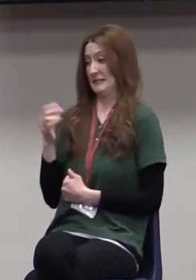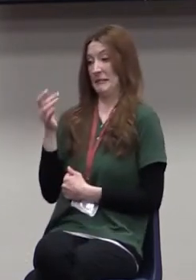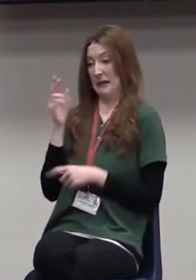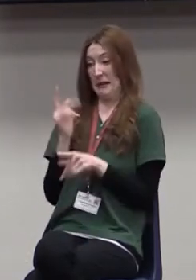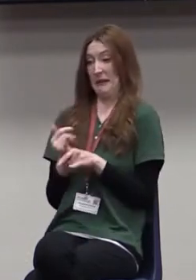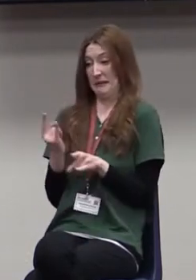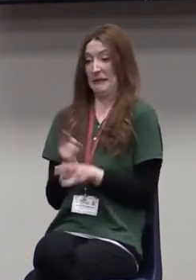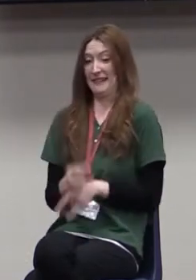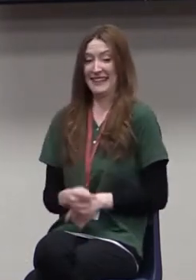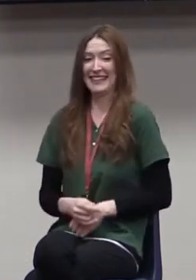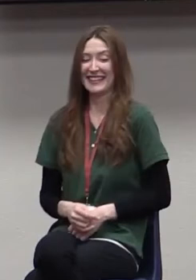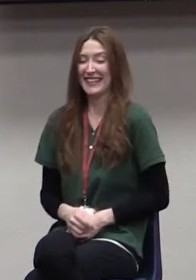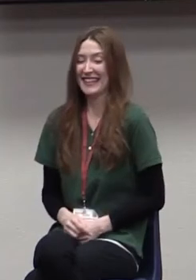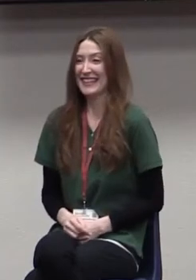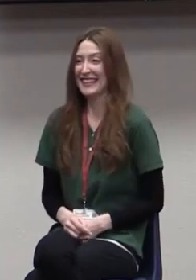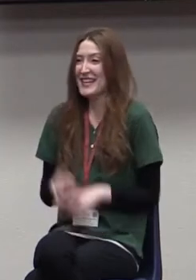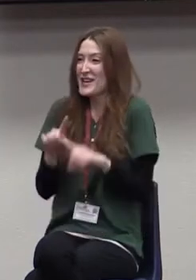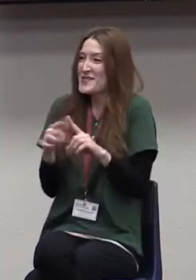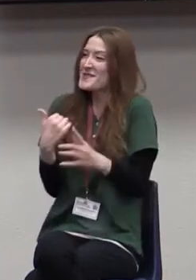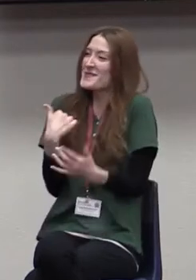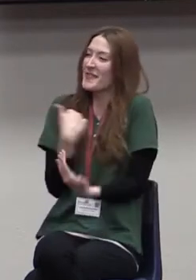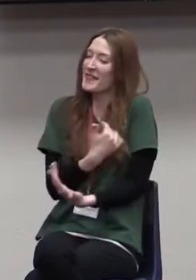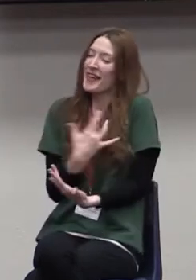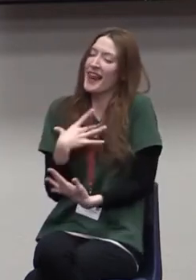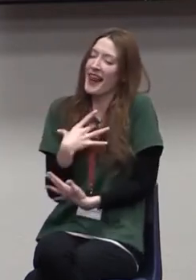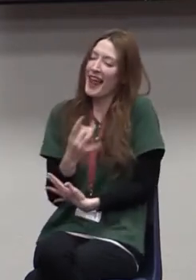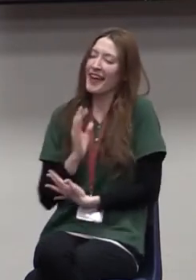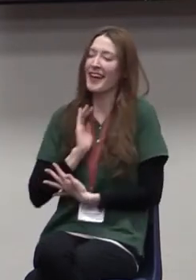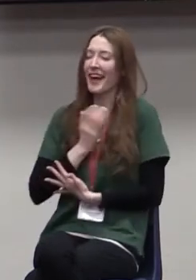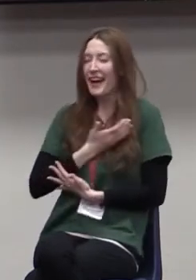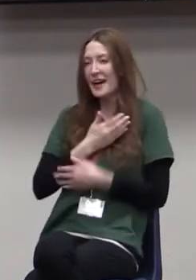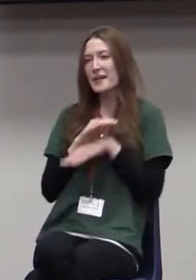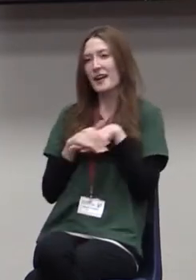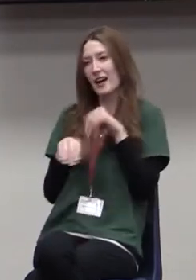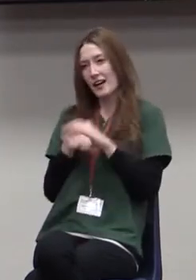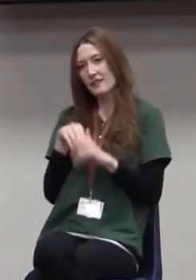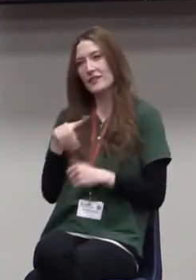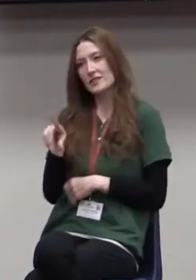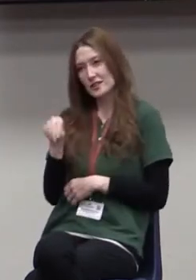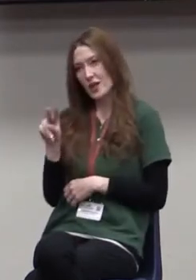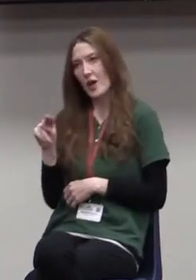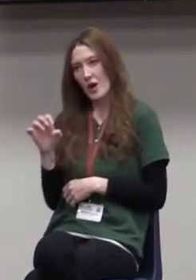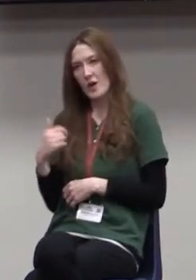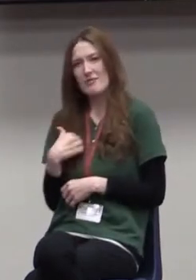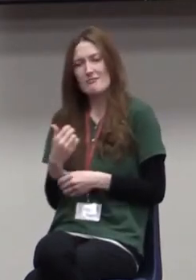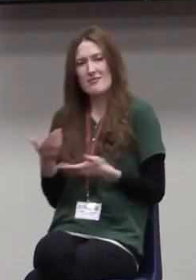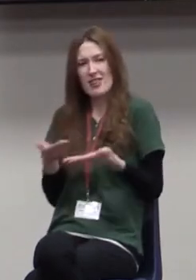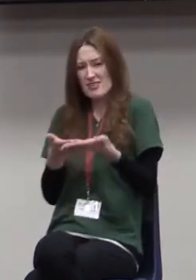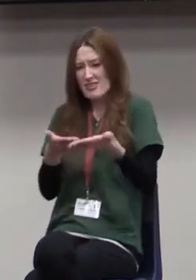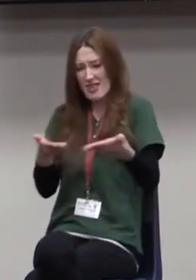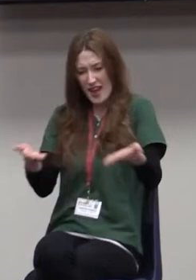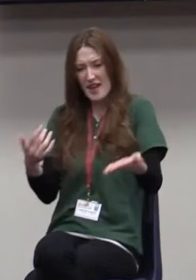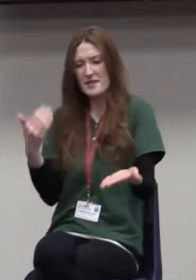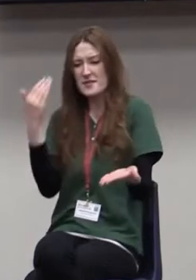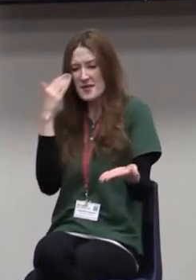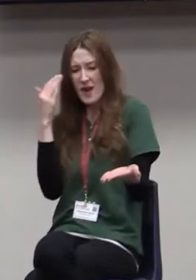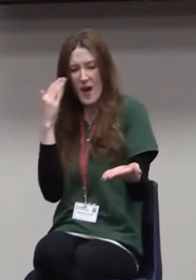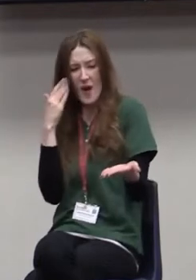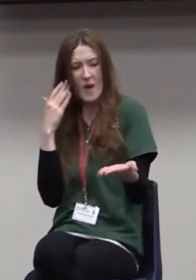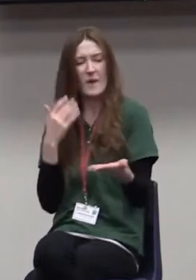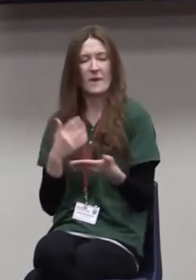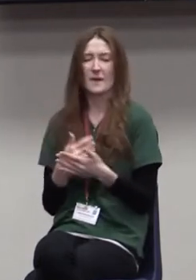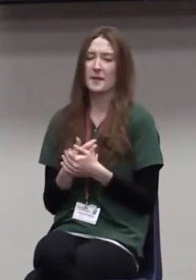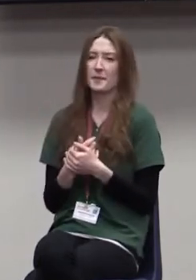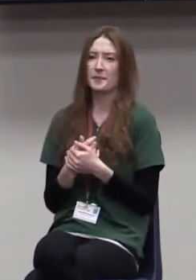You see, we like our comfort zone. We like things that are comfortable and things that are familiar to us and predictable. And, of